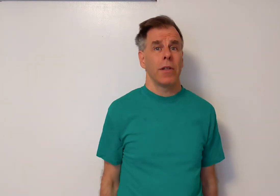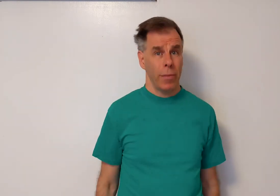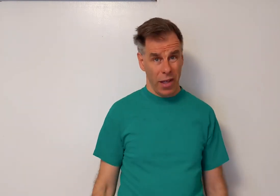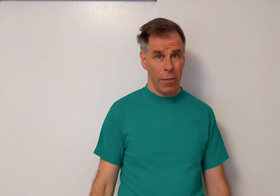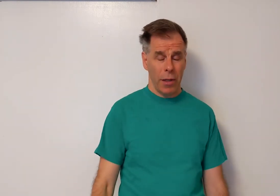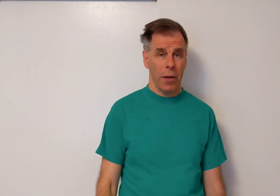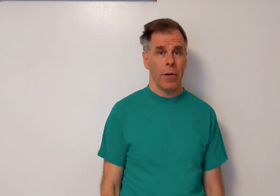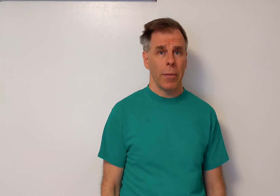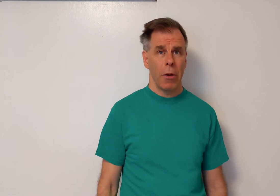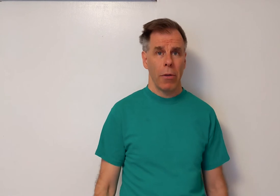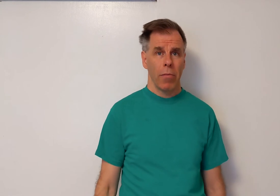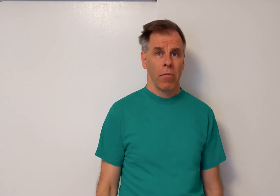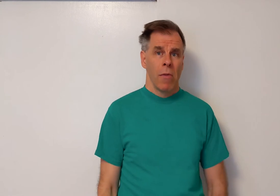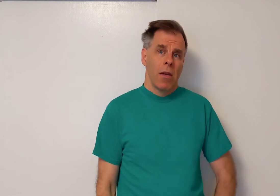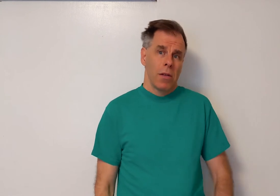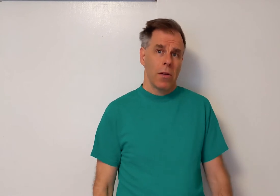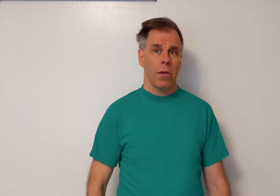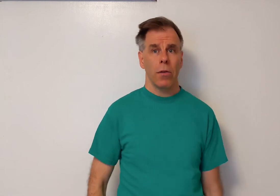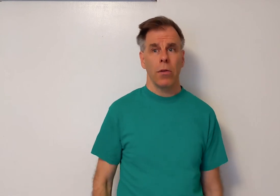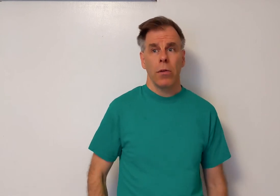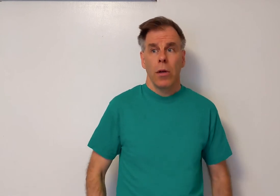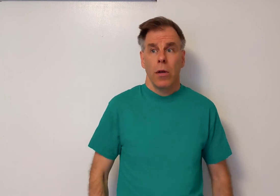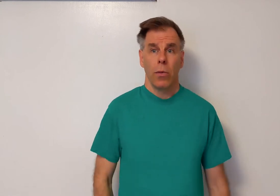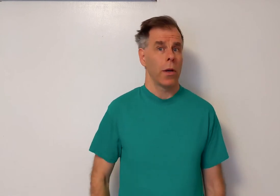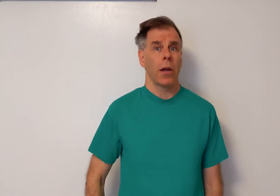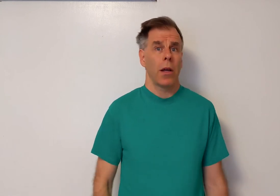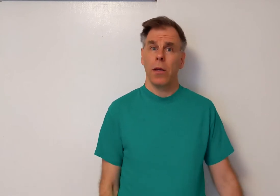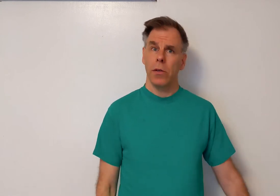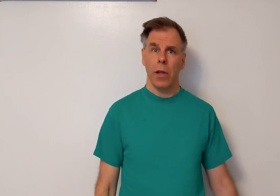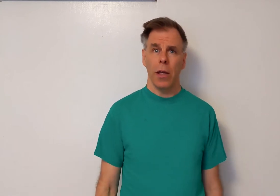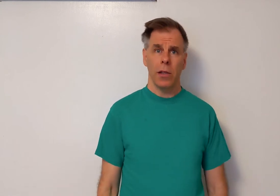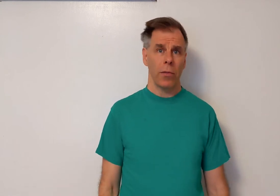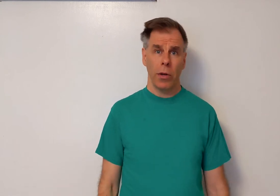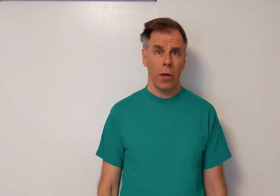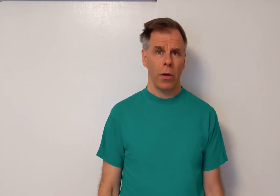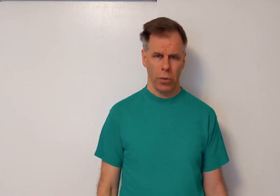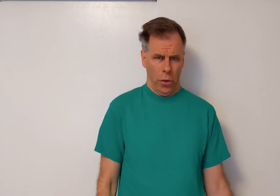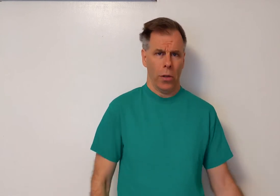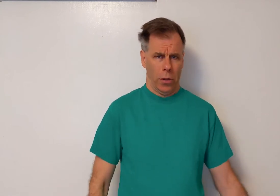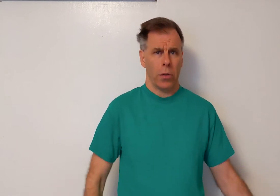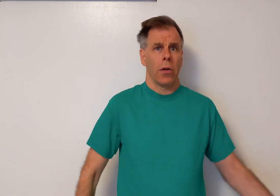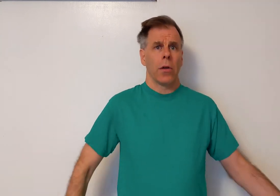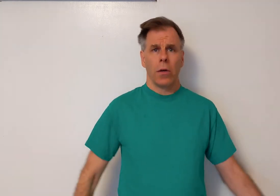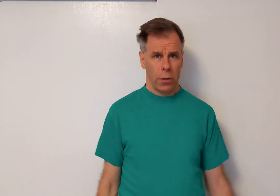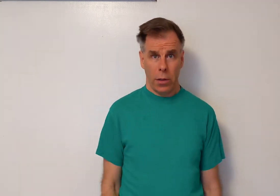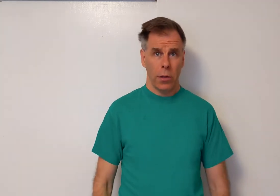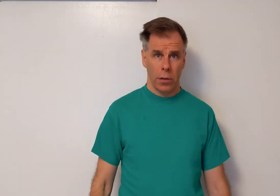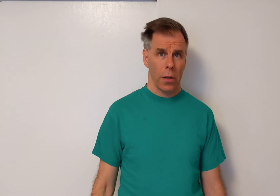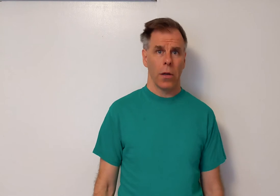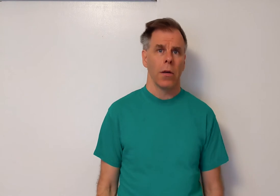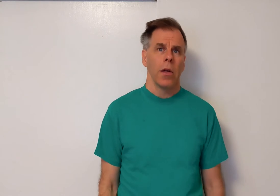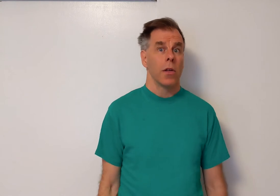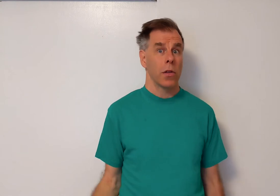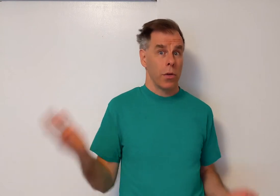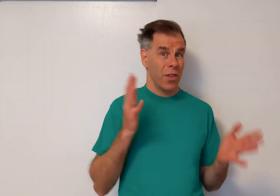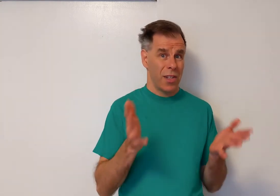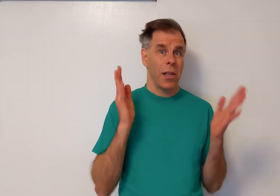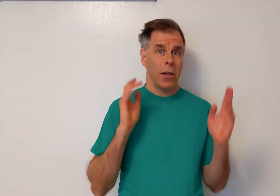to be coming out of our mouth. So we're not going to do that. Instead we're going to go to do that. So you sing